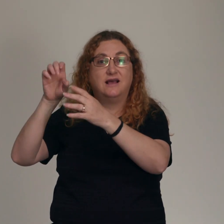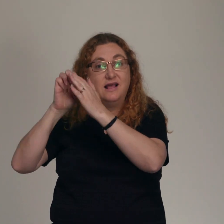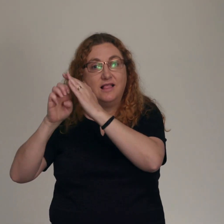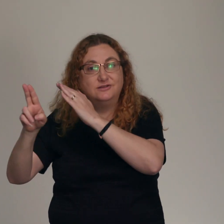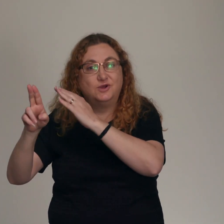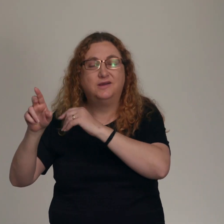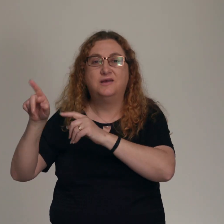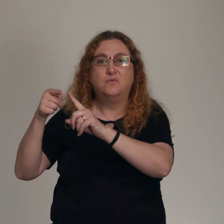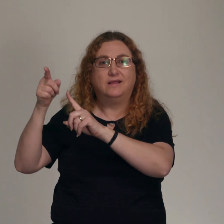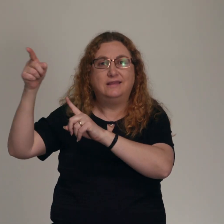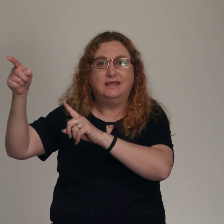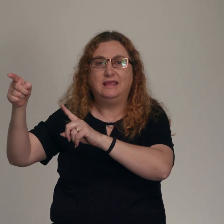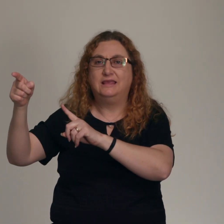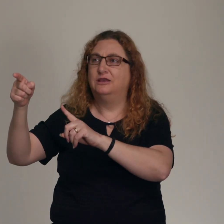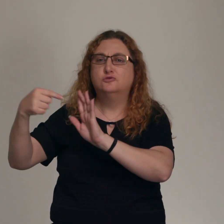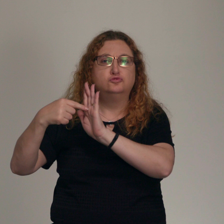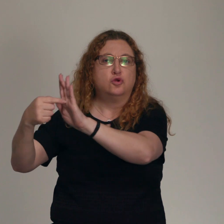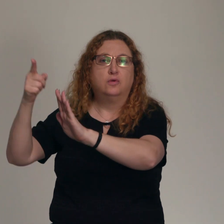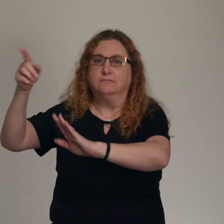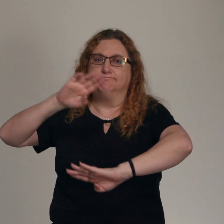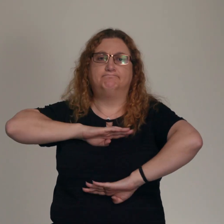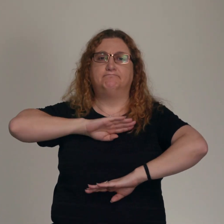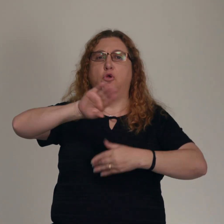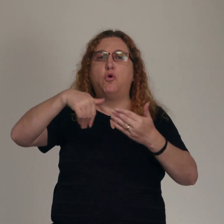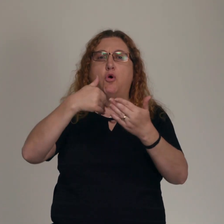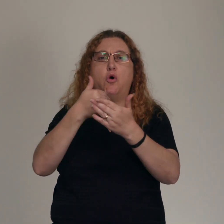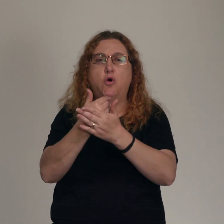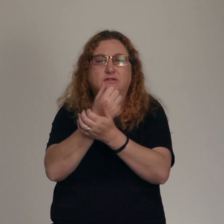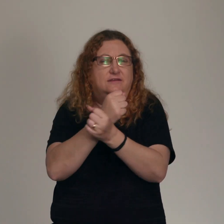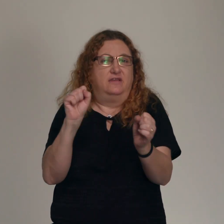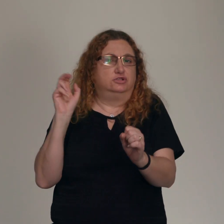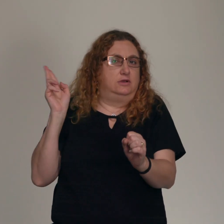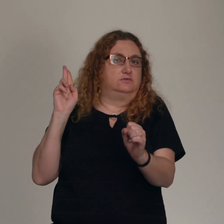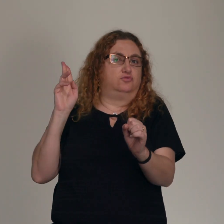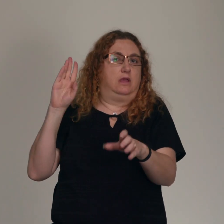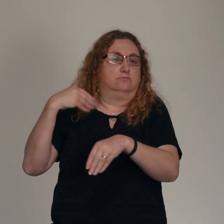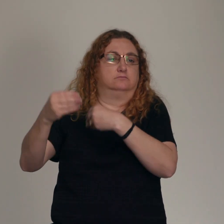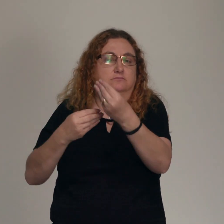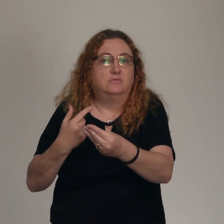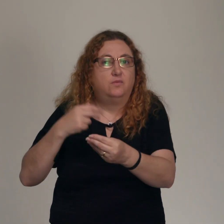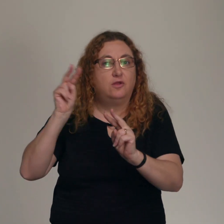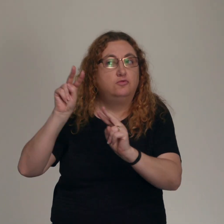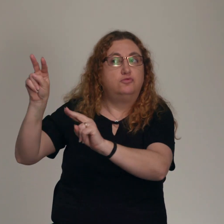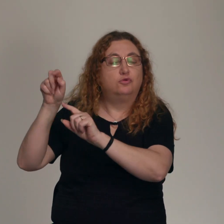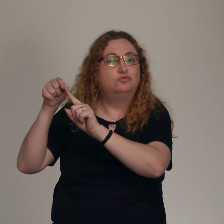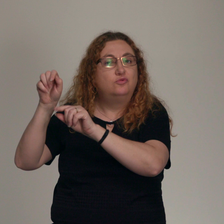he was the fulfillment of all of salvation history. We look to the mountain because our Lord was on the mountain.